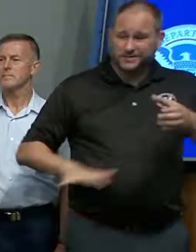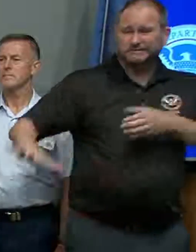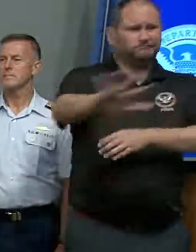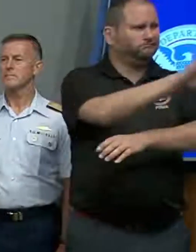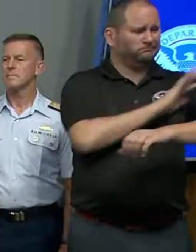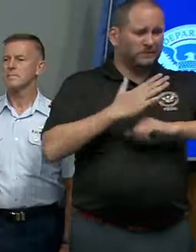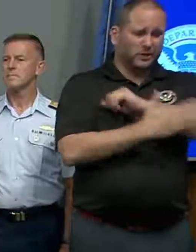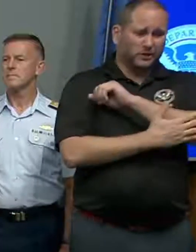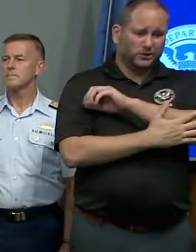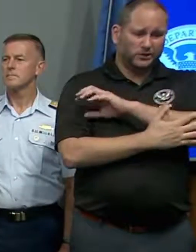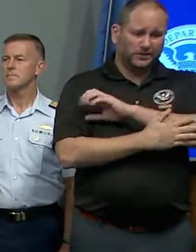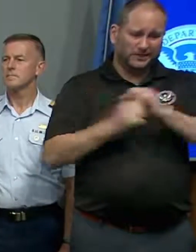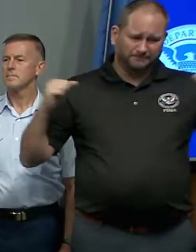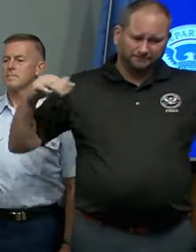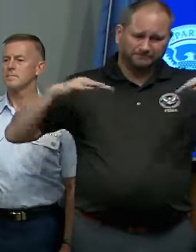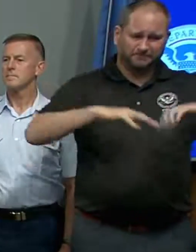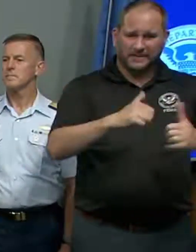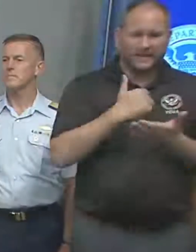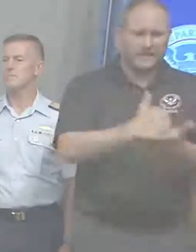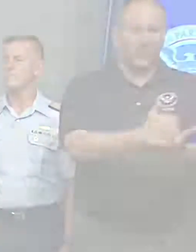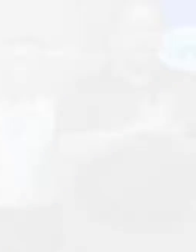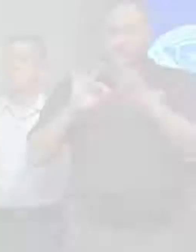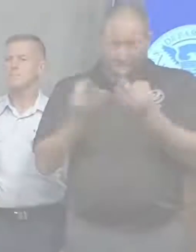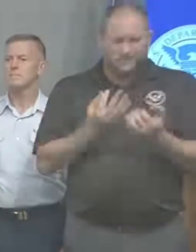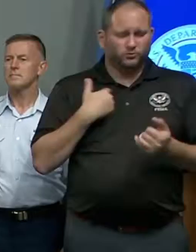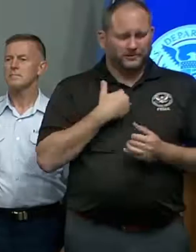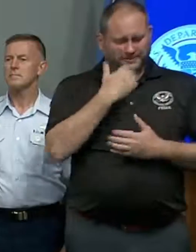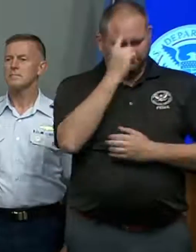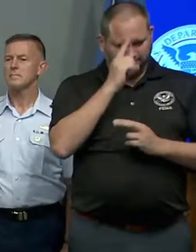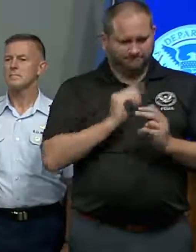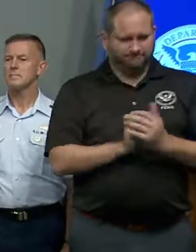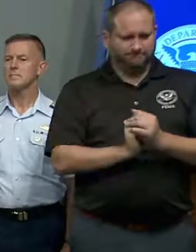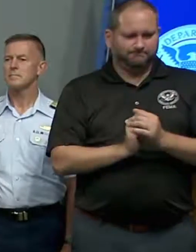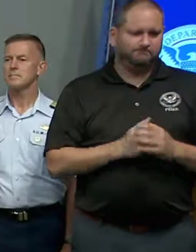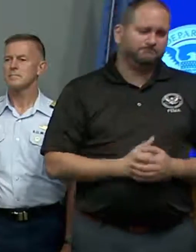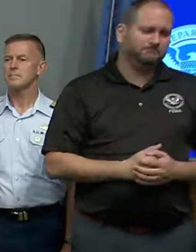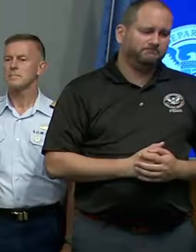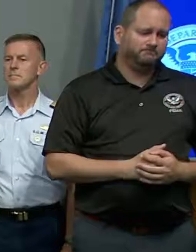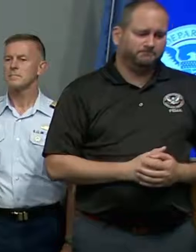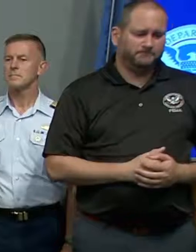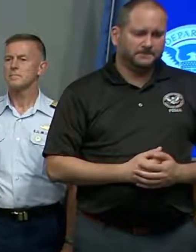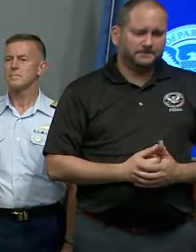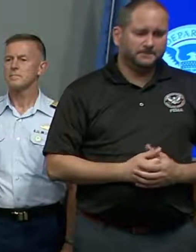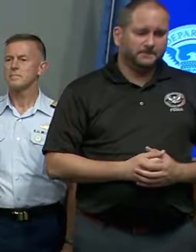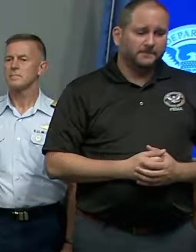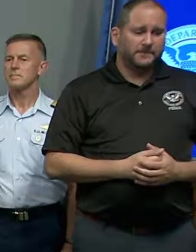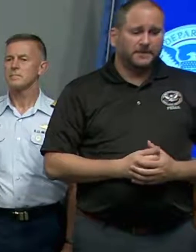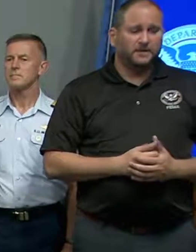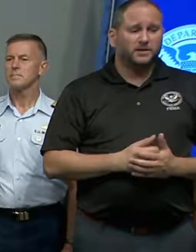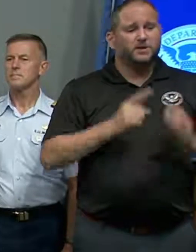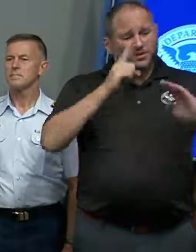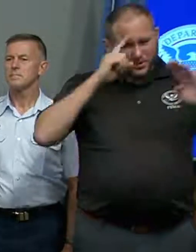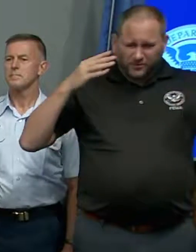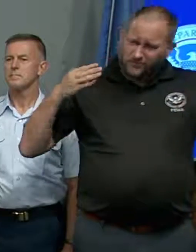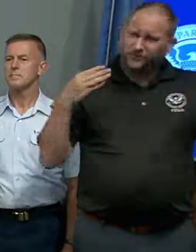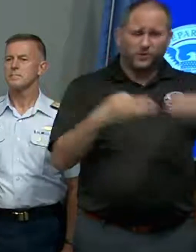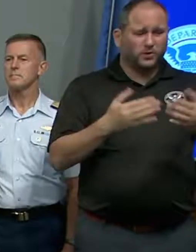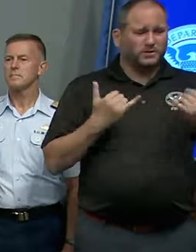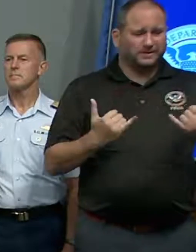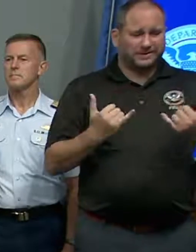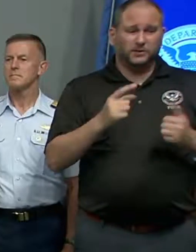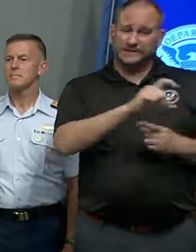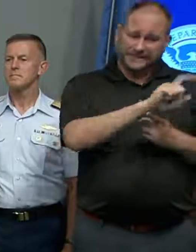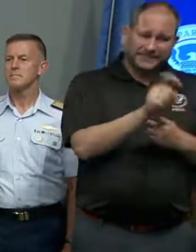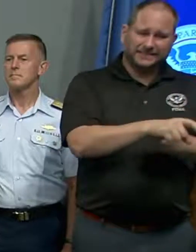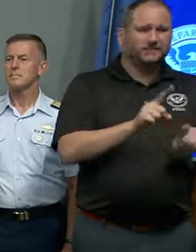to the area to aid in response and recovery. While the focus has been understandably on Texas, we are working with the state of